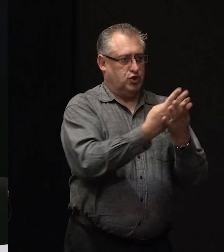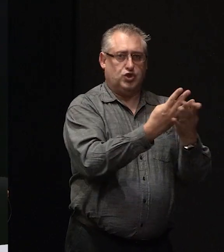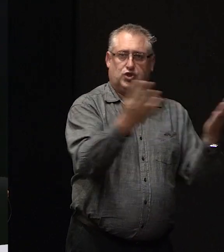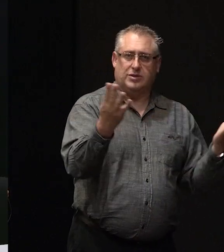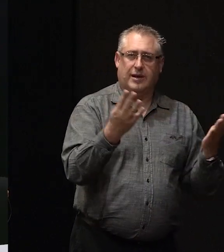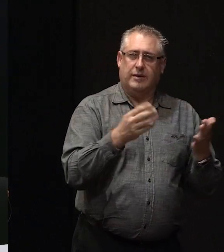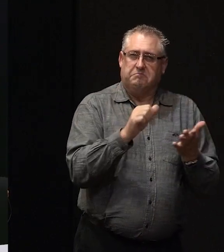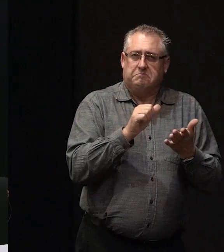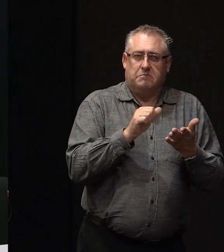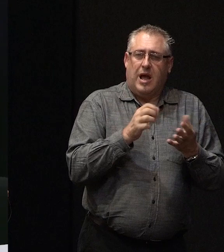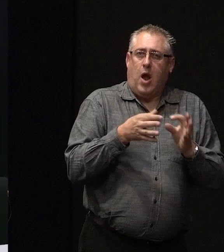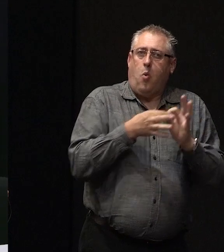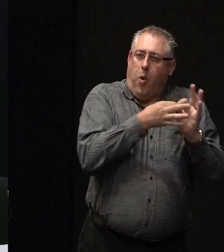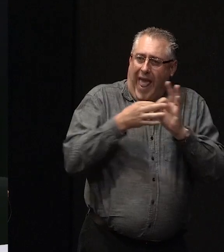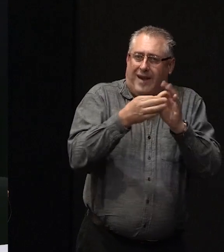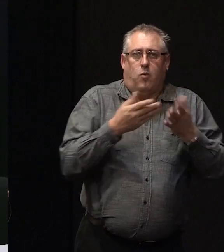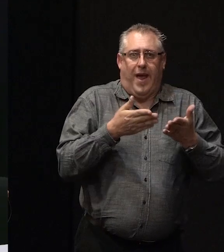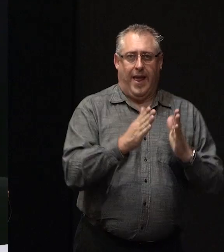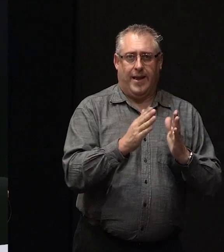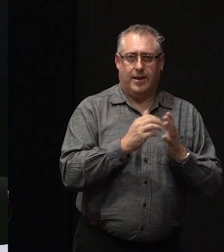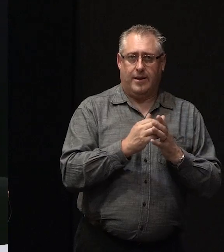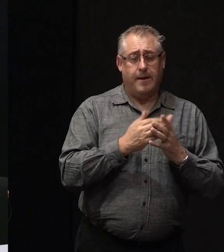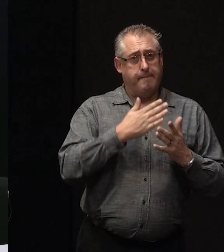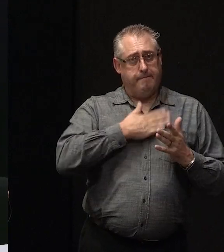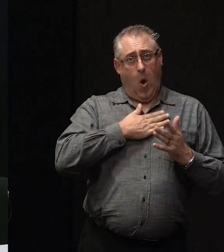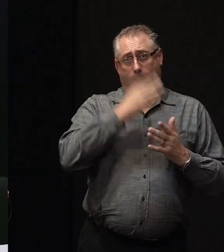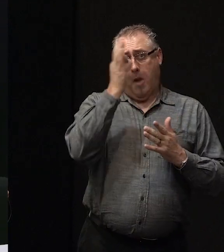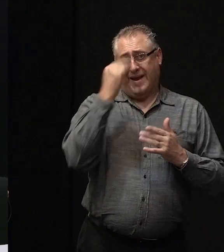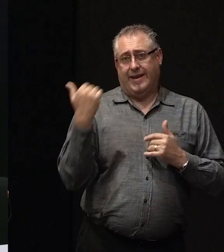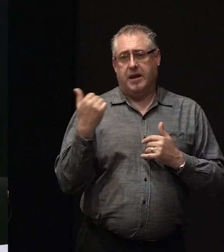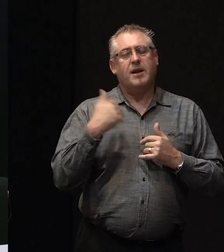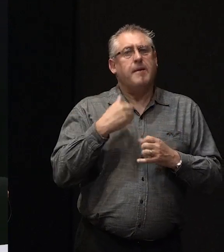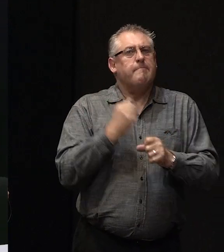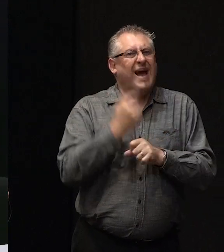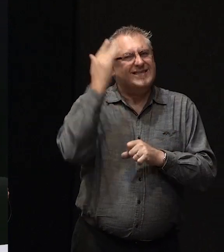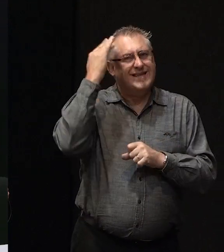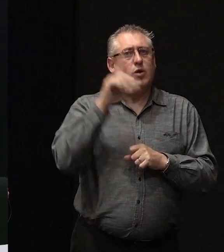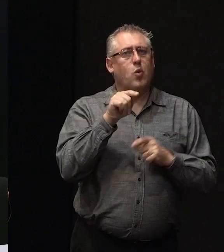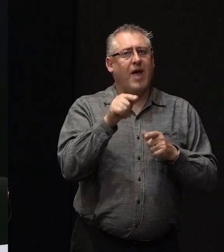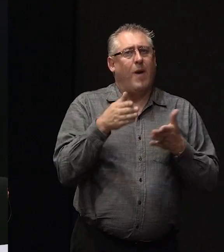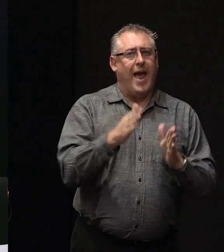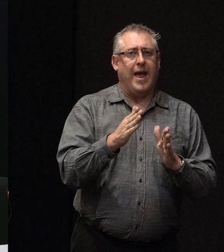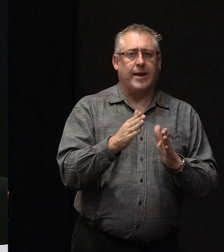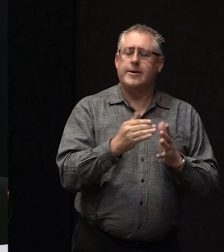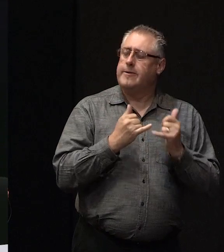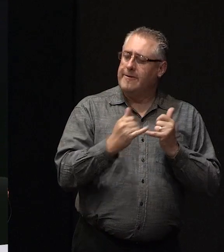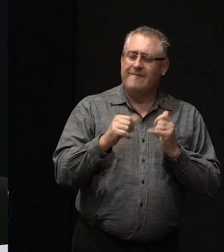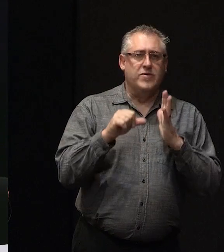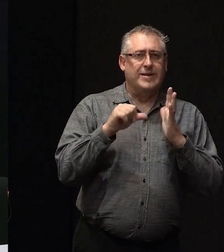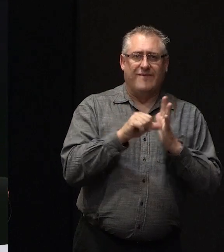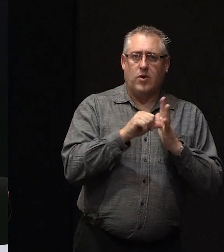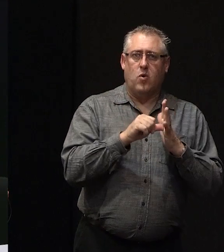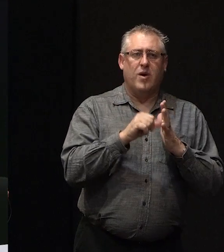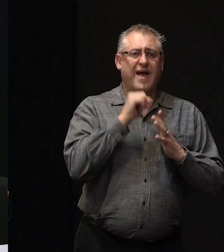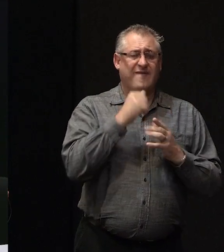fashion, which, you know, at least in my opinion, makes real sense to do so. It's very, very difficult if you have to